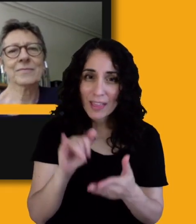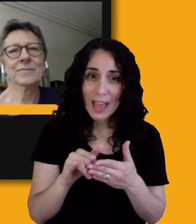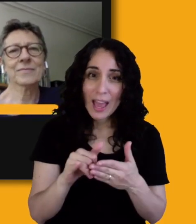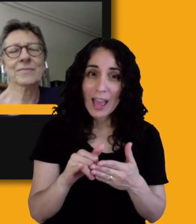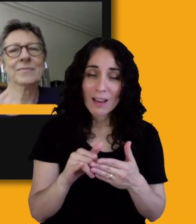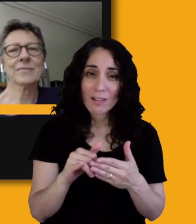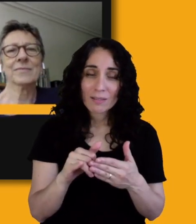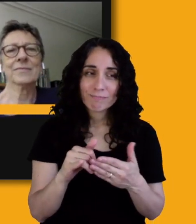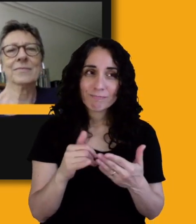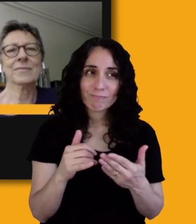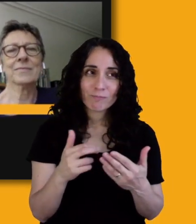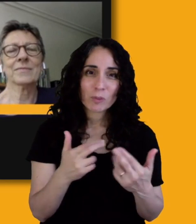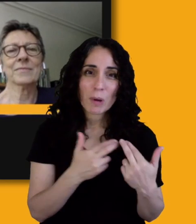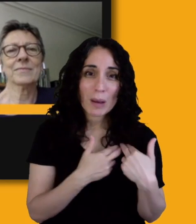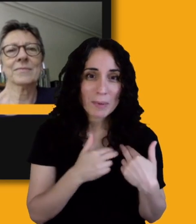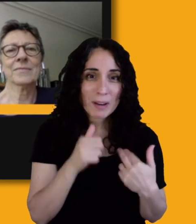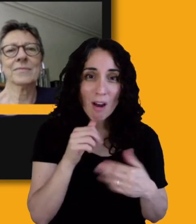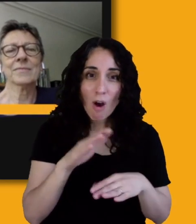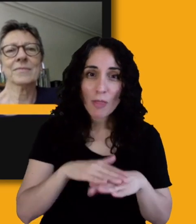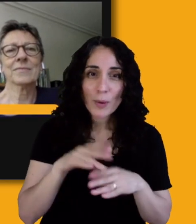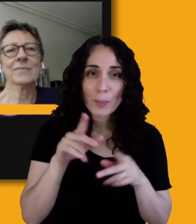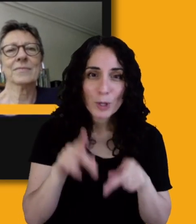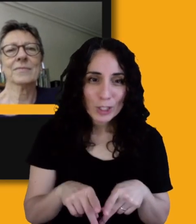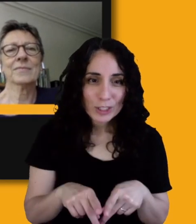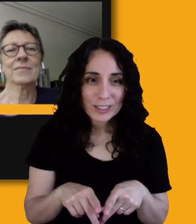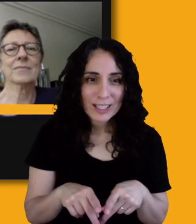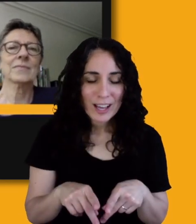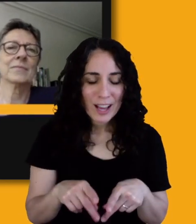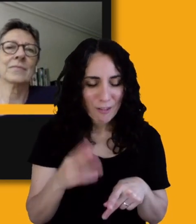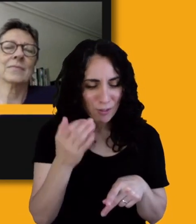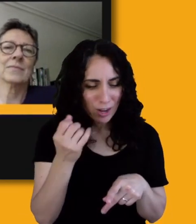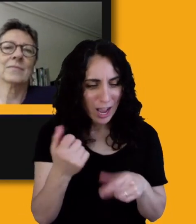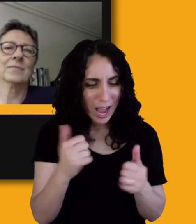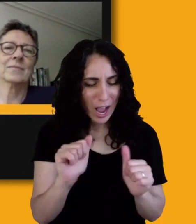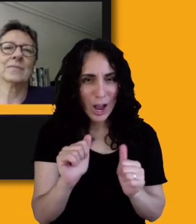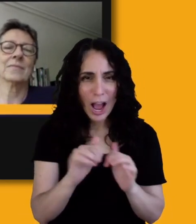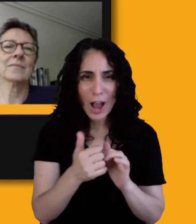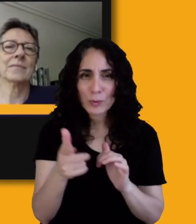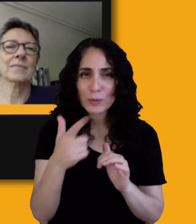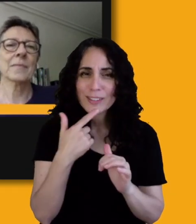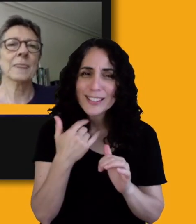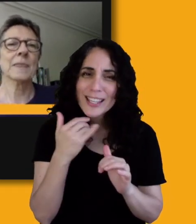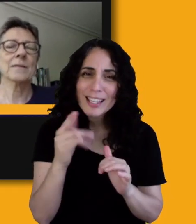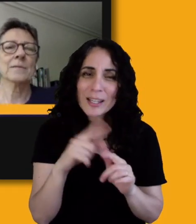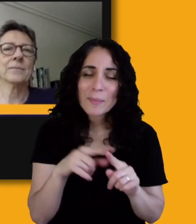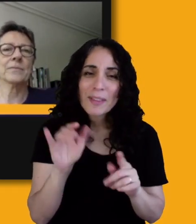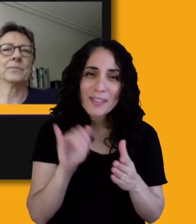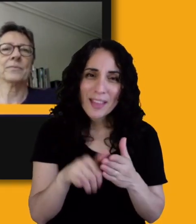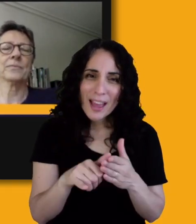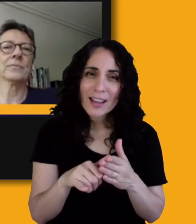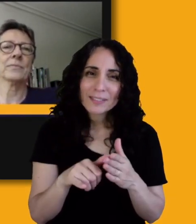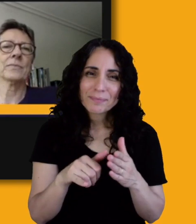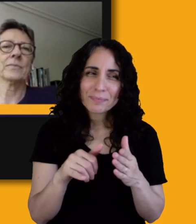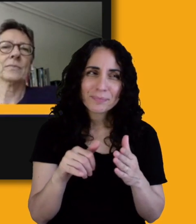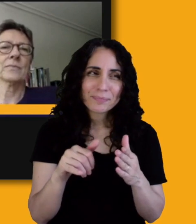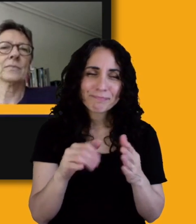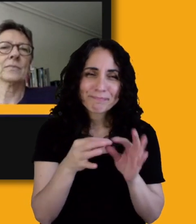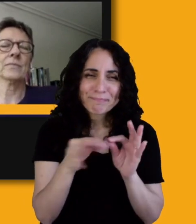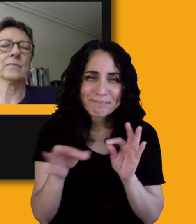helps to, I forgot exactly what it is. So I'm paraphrasing, but the way that you worded it, it's